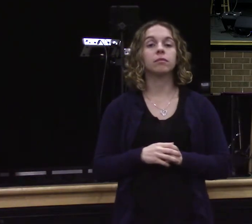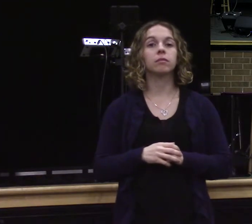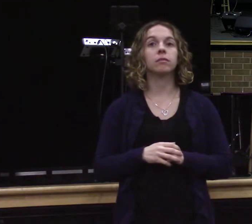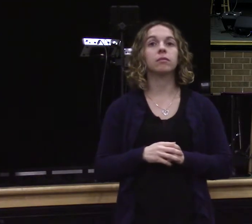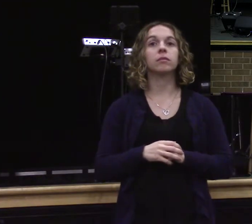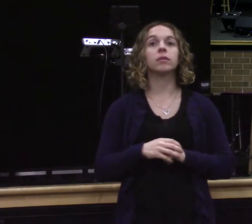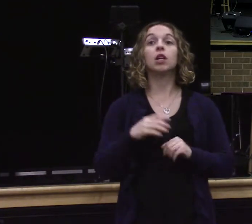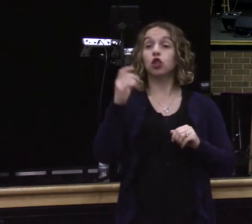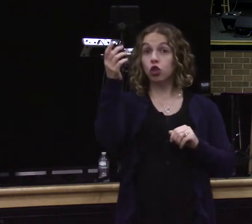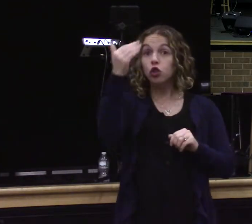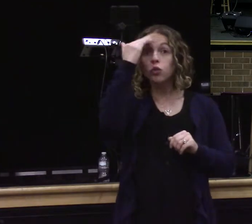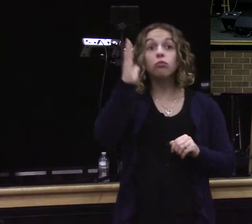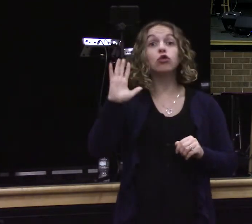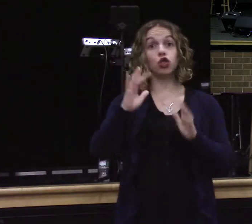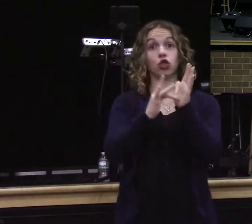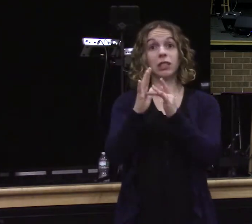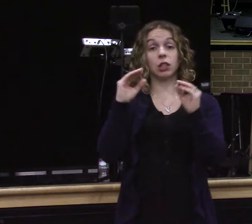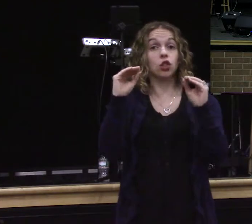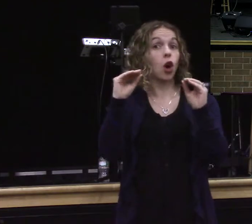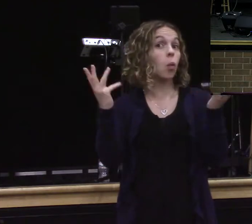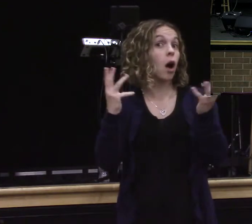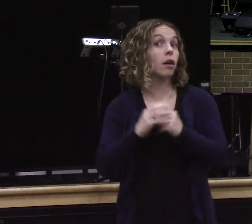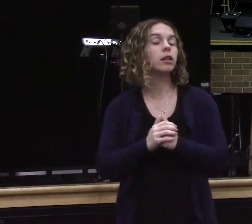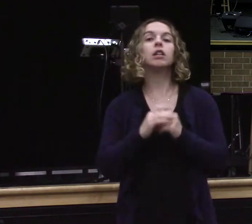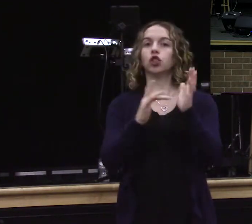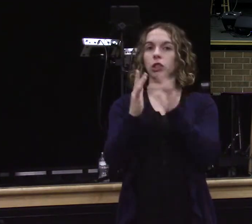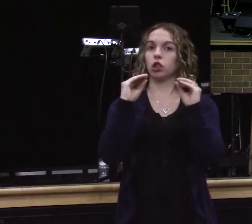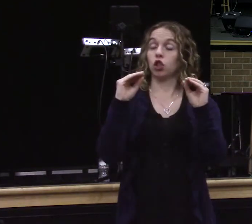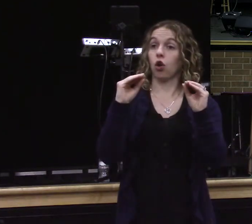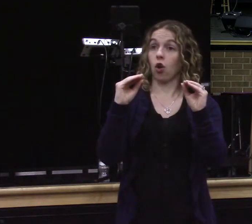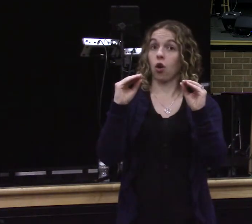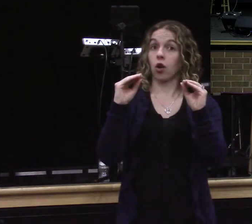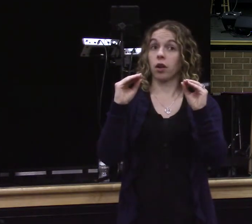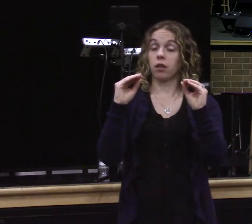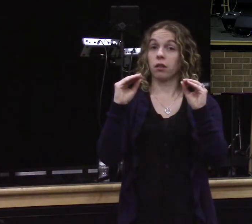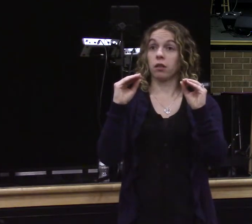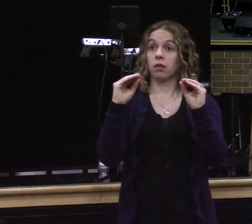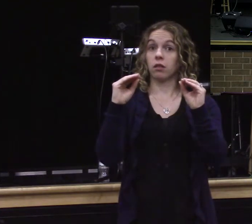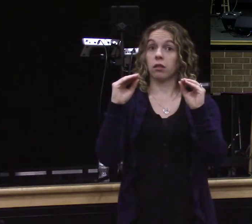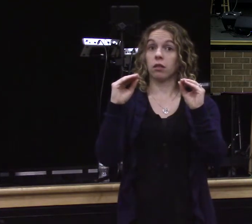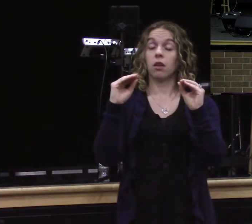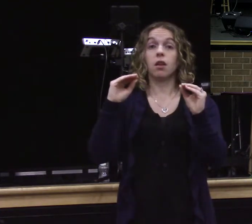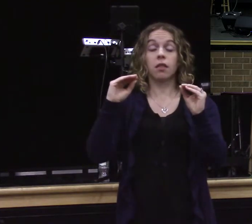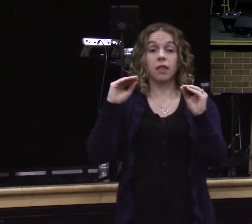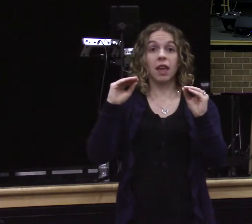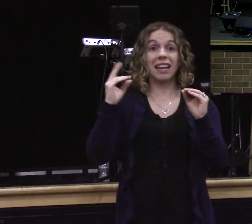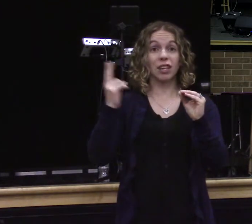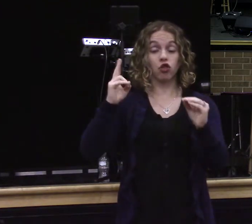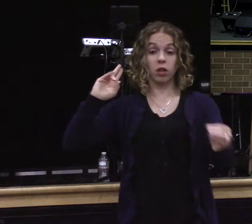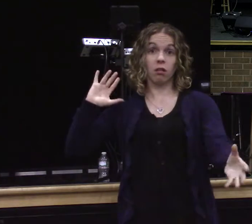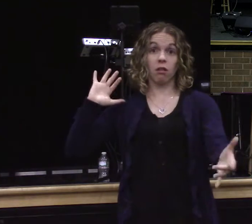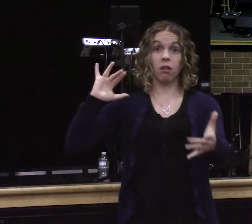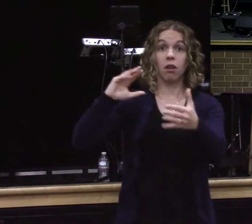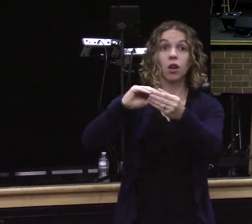How many people want to know what Jesus taught. Do you know that Jesus taught that all history will culminate with the recognition of how